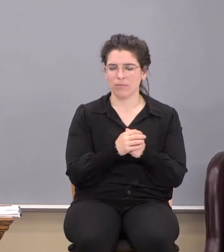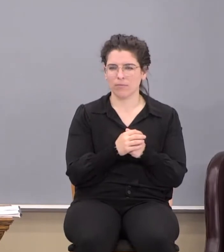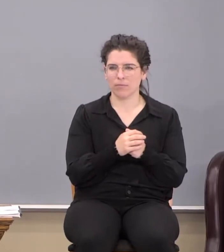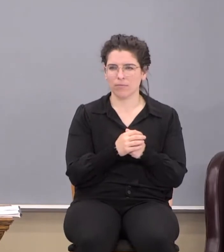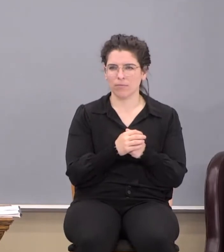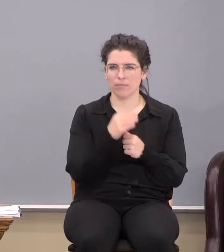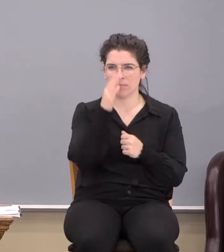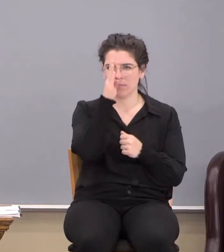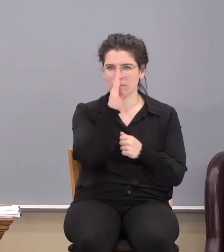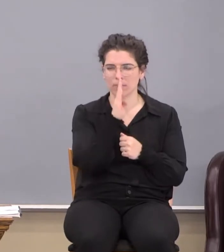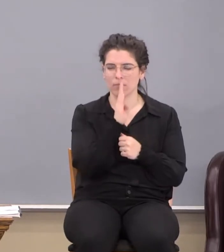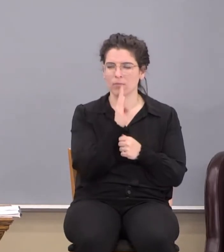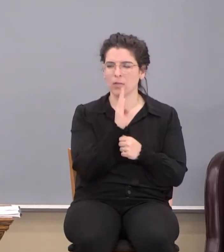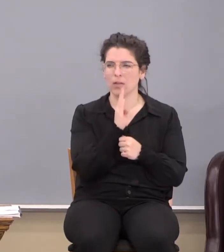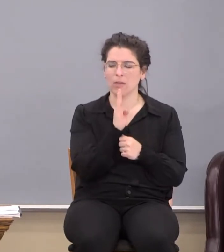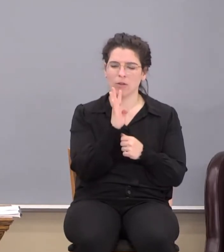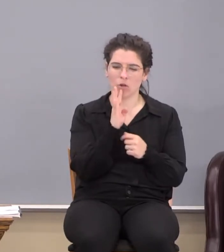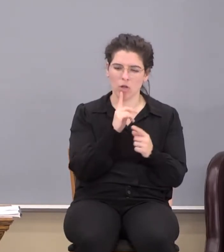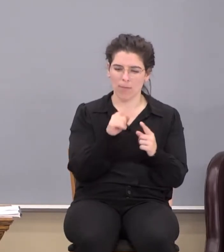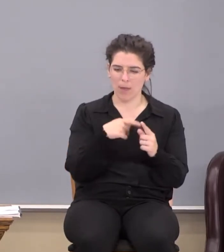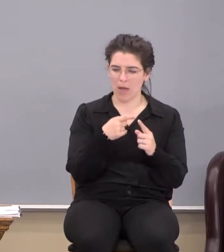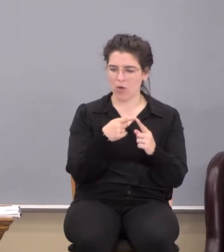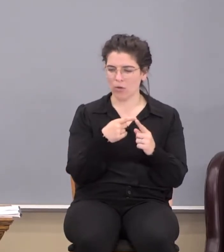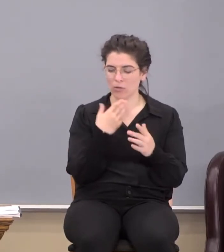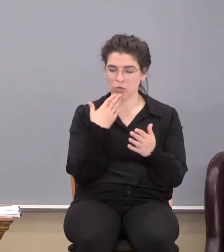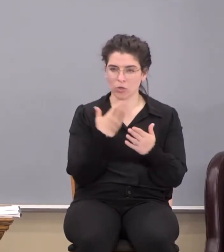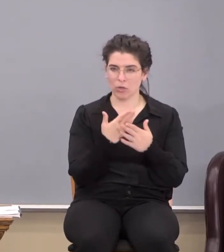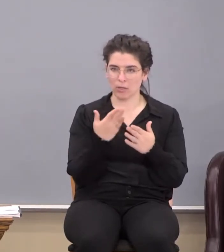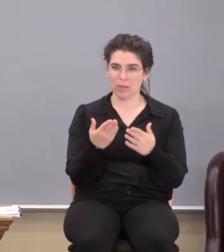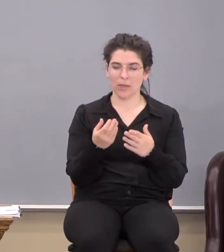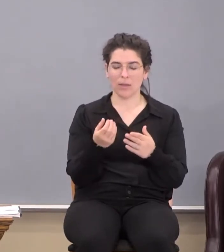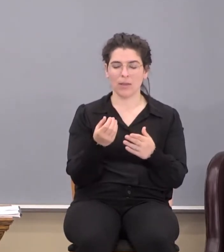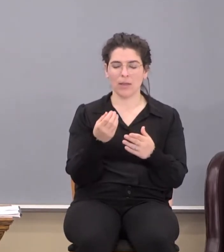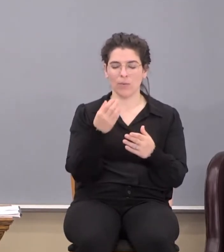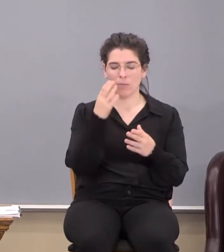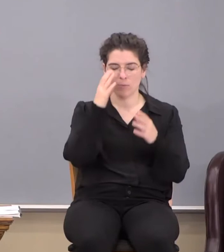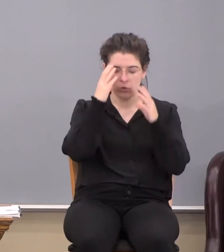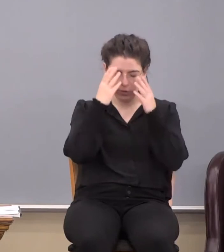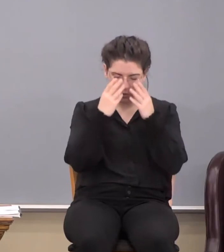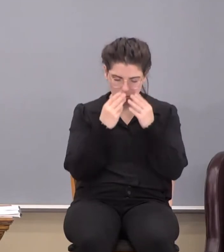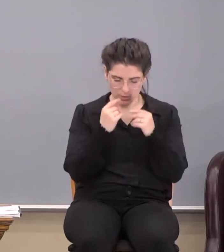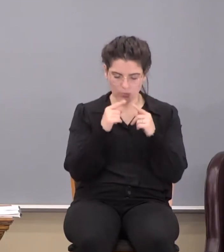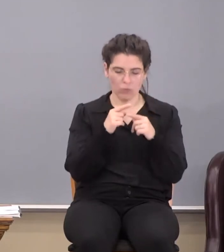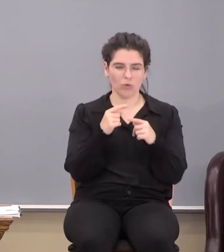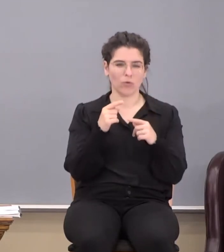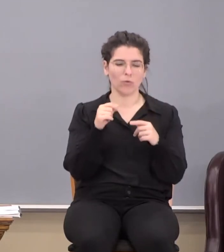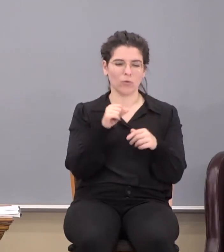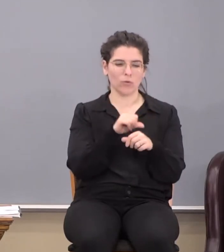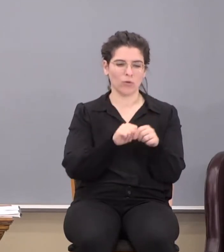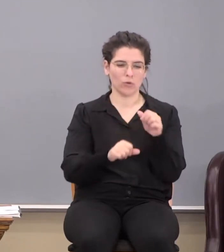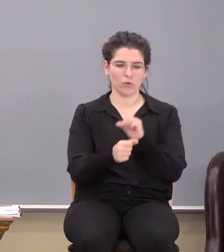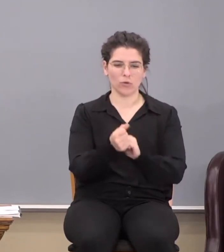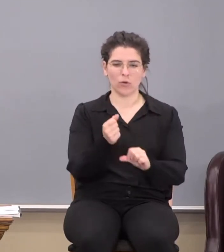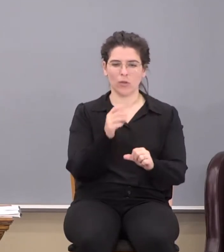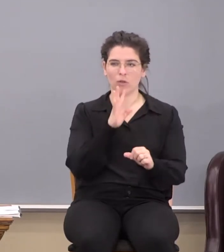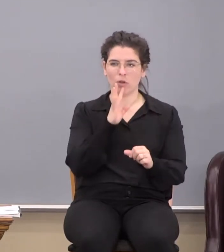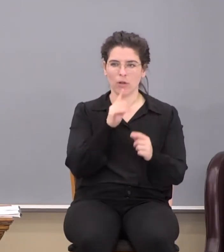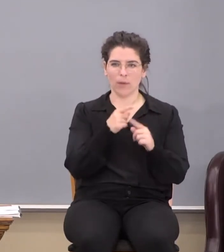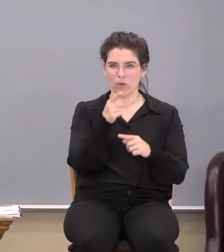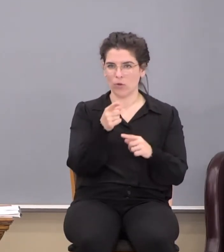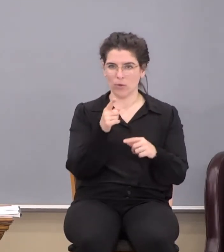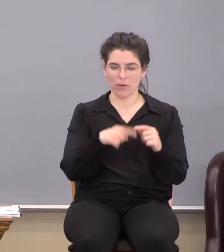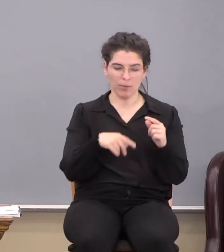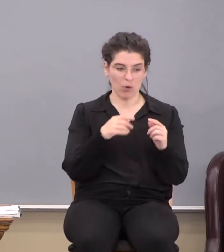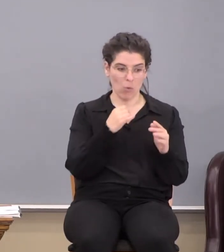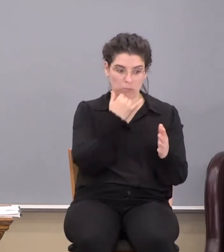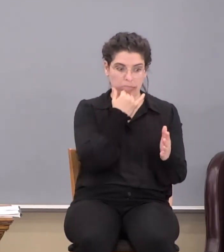God has never, you know, they talk about when, it's a good thing they put you out, when they do the surgery, so you can't hear them talking about you and what they did. You can't hear